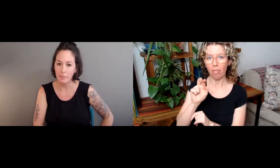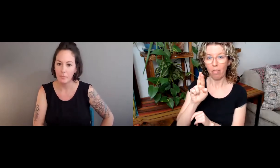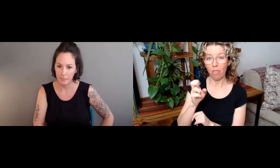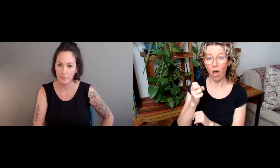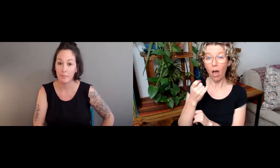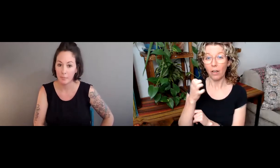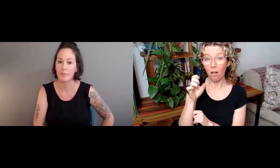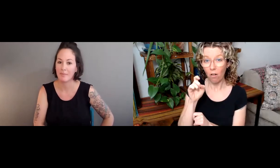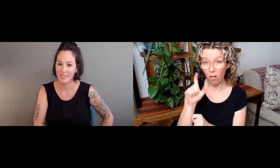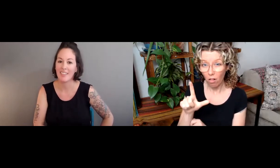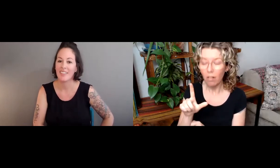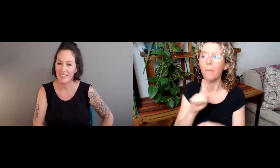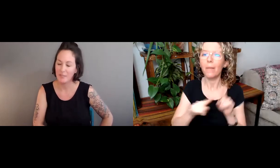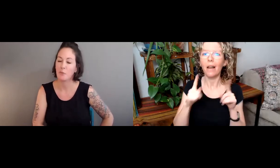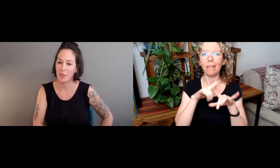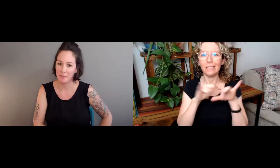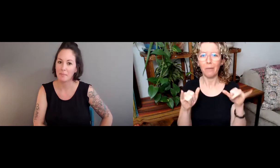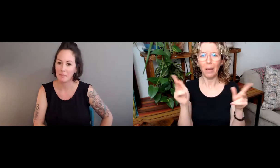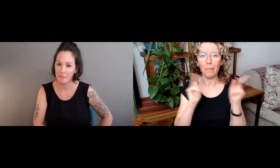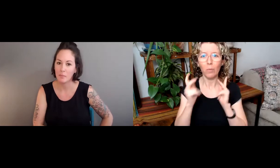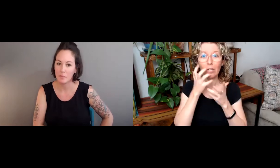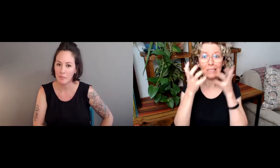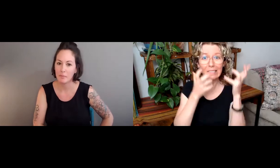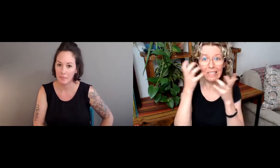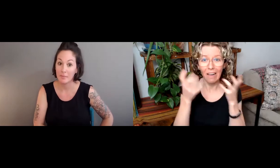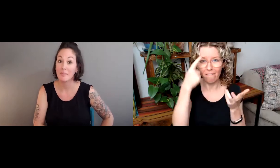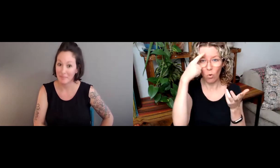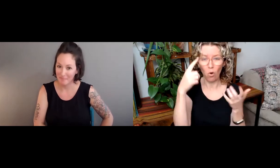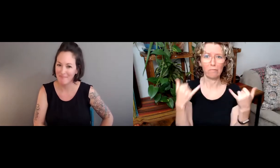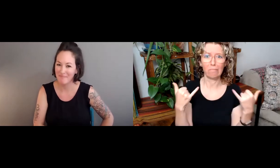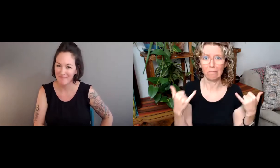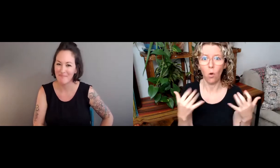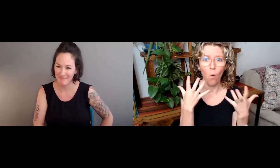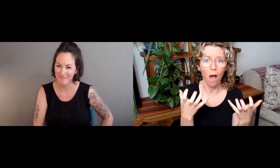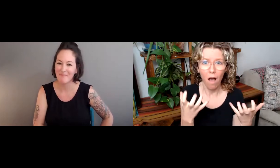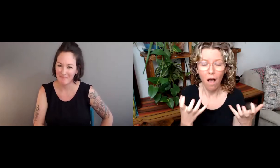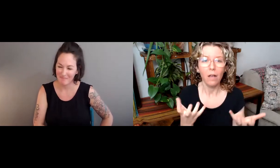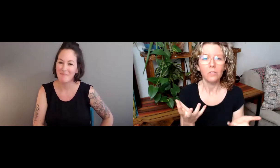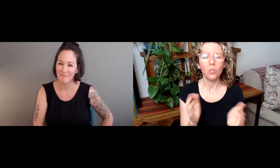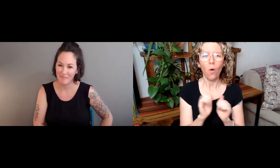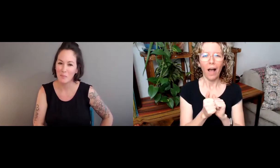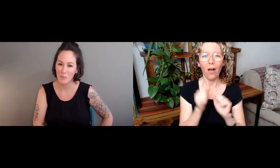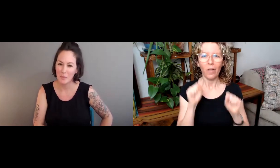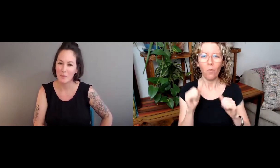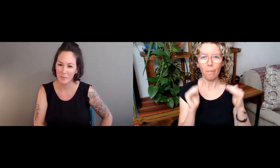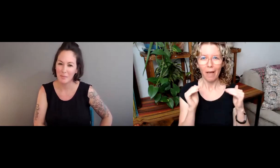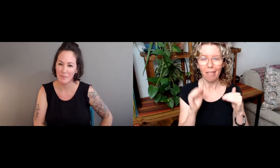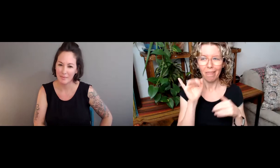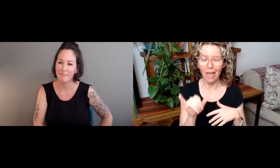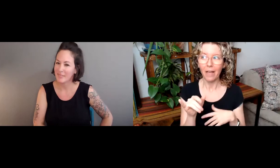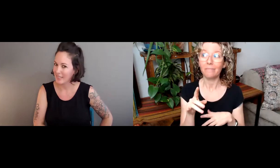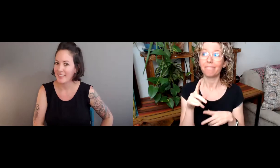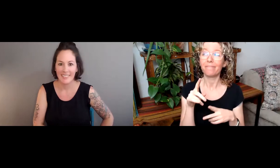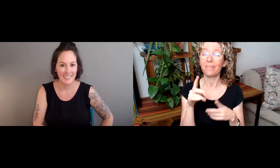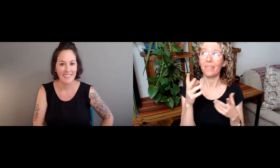or considered. So we must be more methodical. And at the same time, people have a very